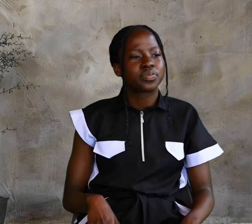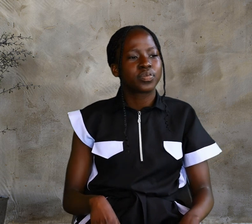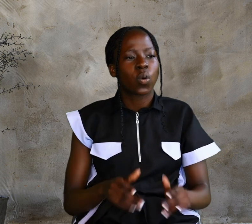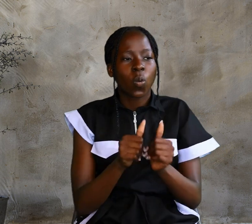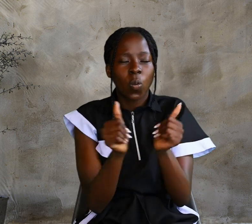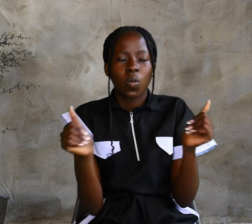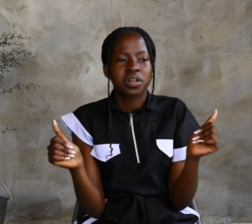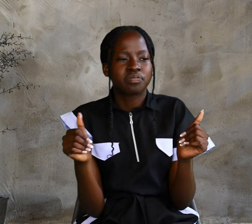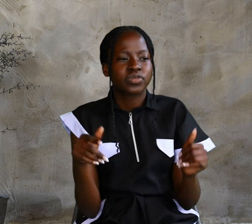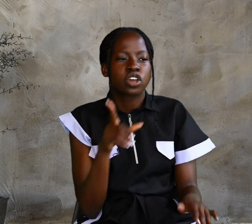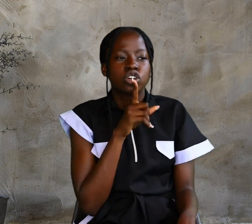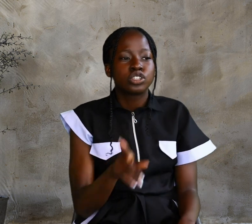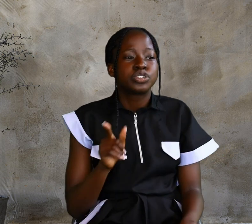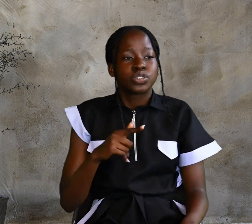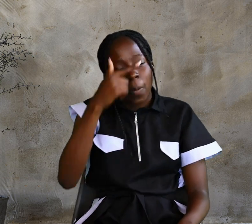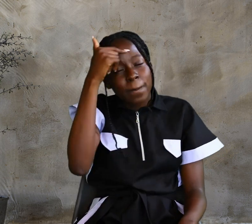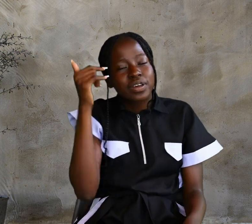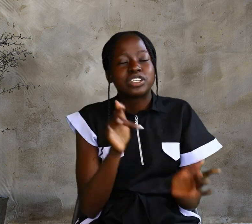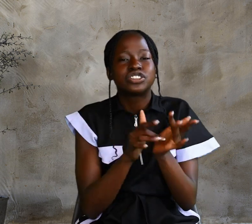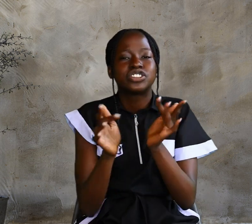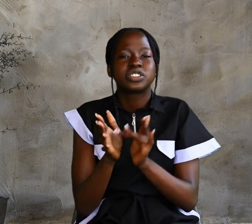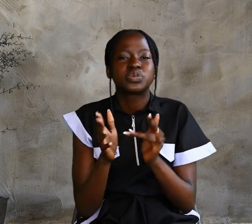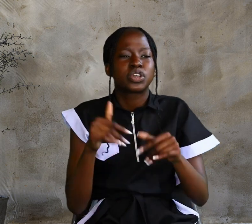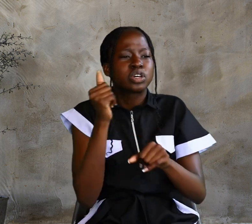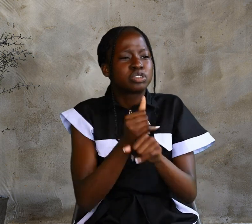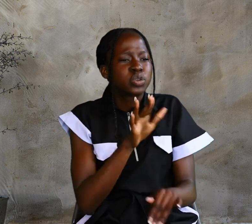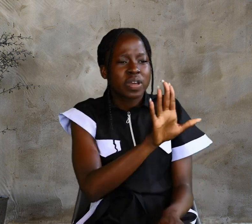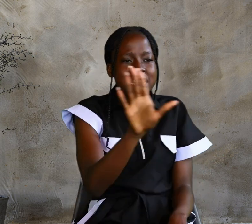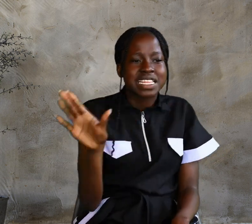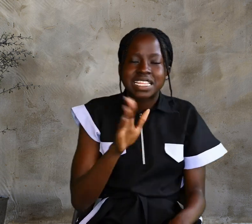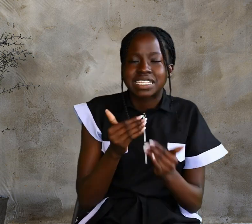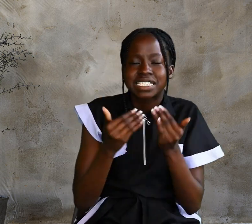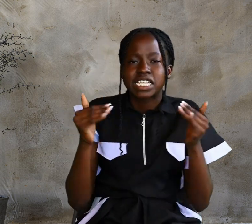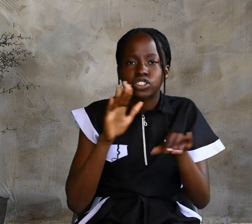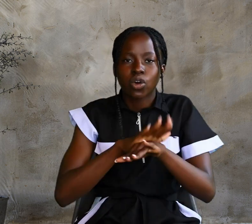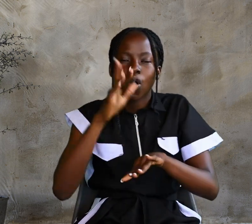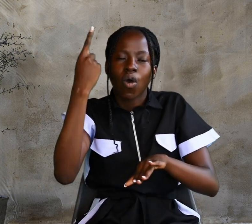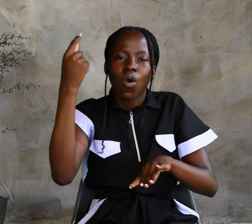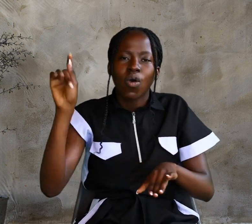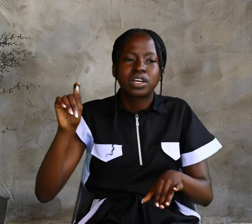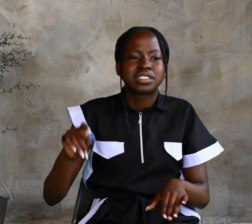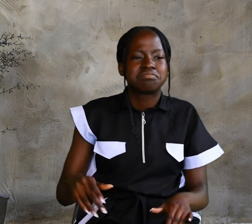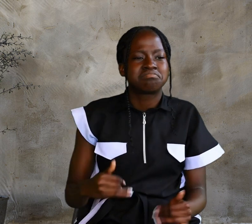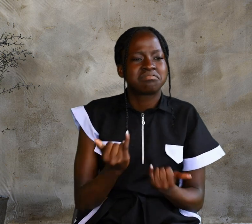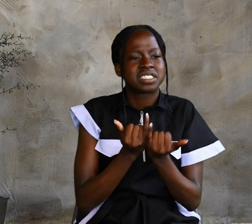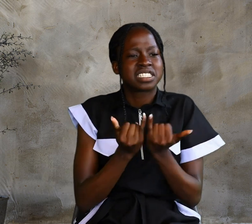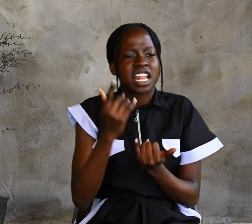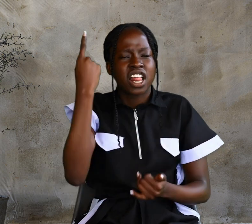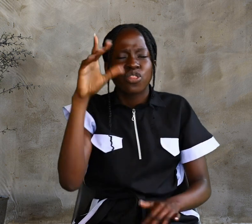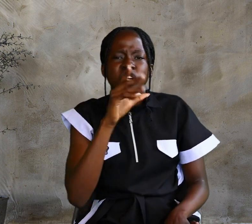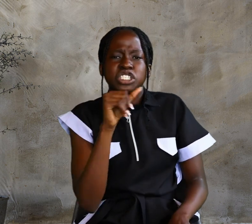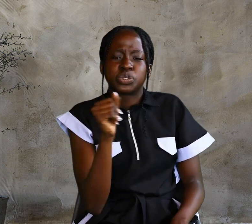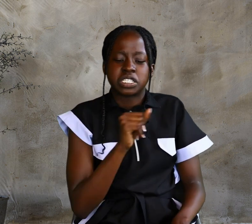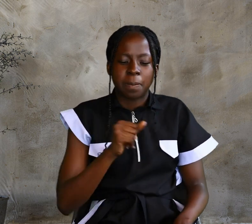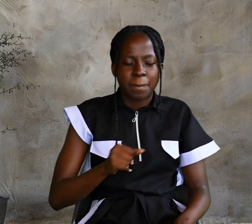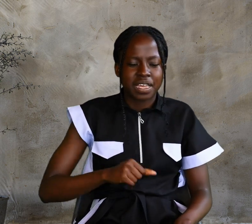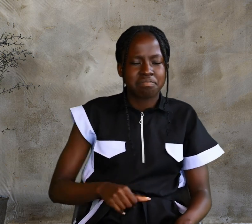So, because Jesus was doing these things on the Sabbath, the Jewish leaders began to persecute him.